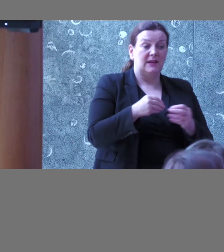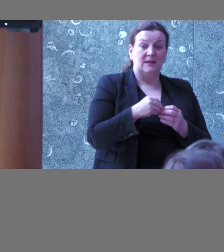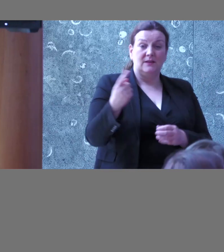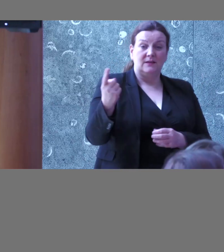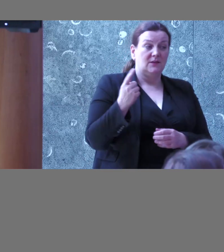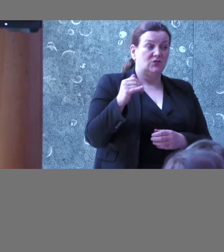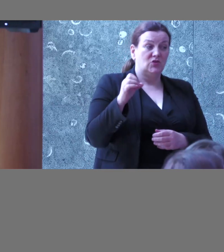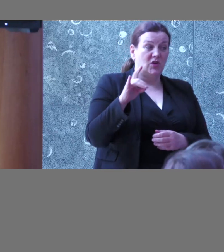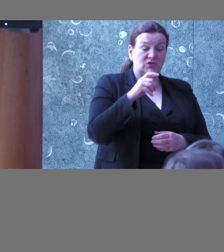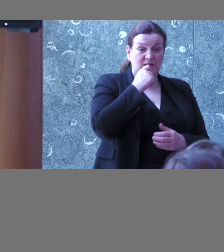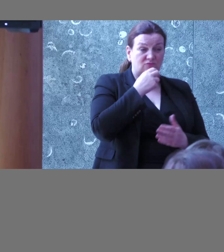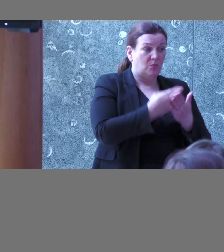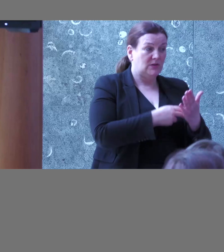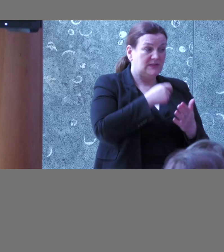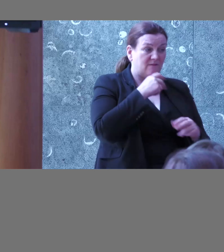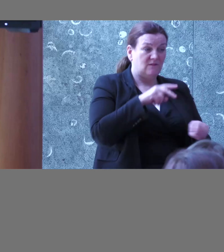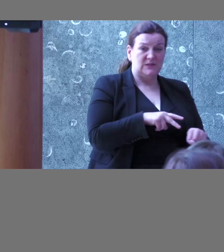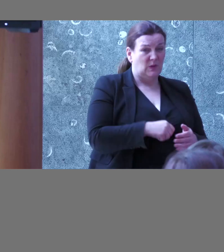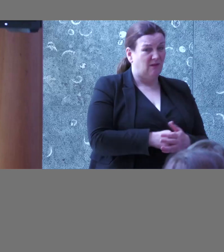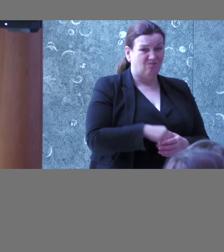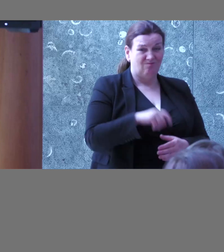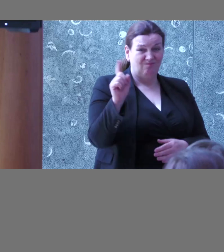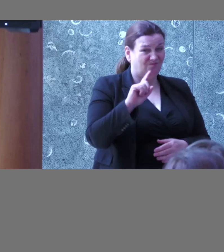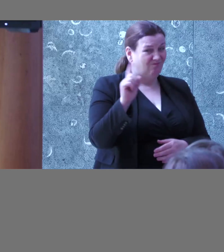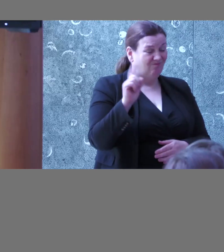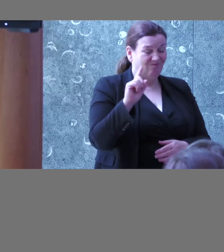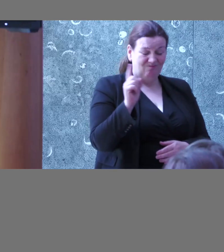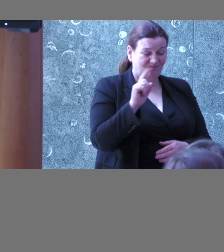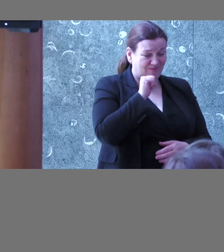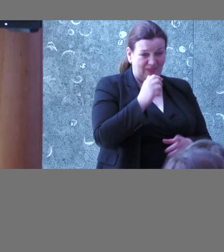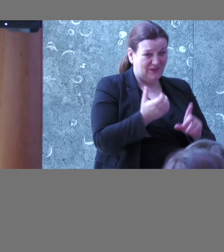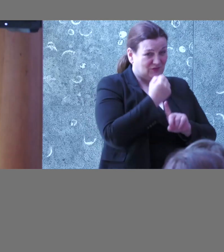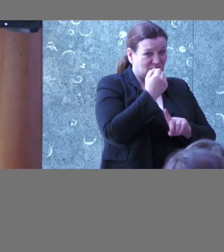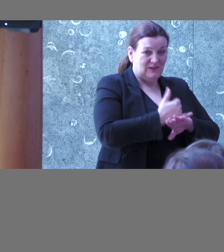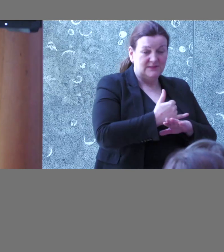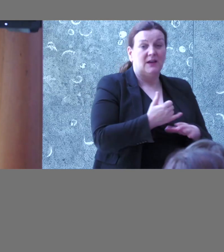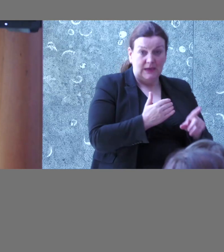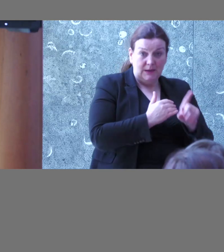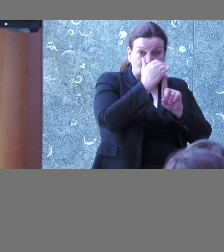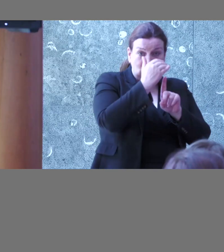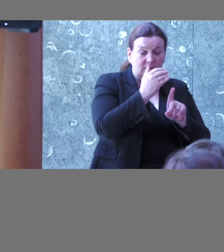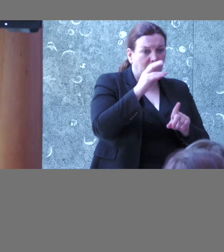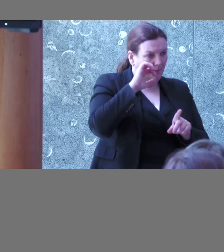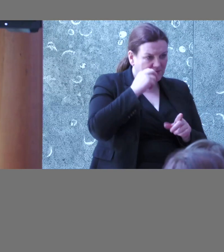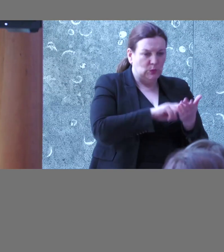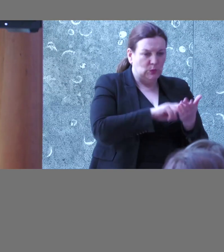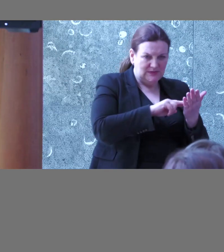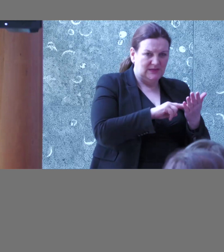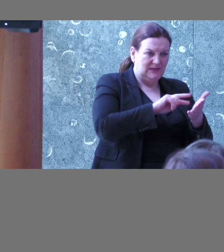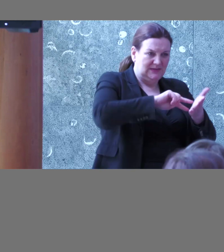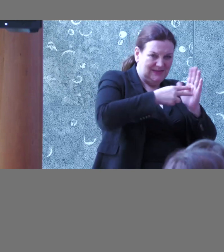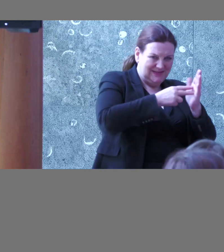Josh will send us on a report and a video telling us no no you're not there now we have improved this because we are using design systems but